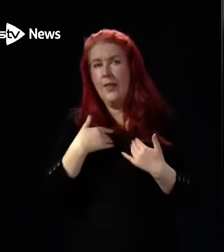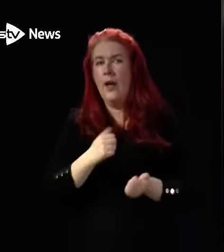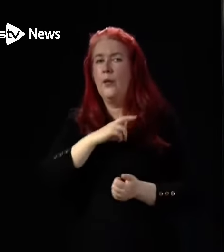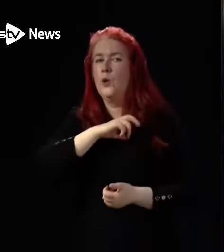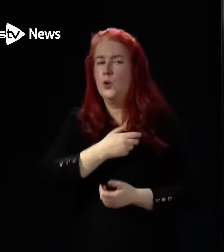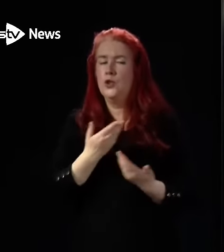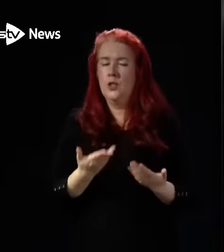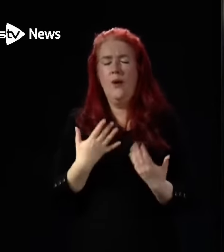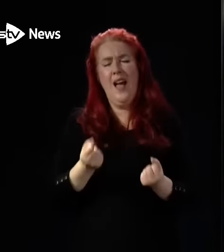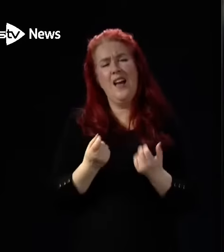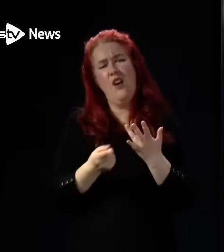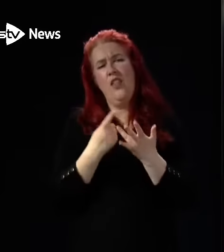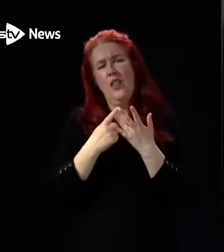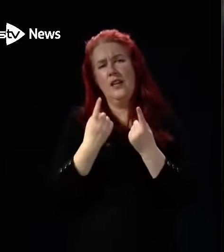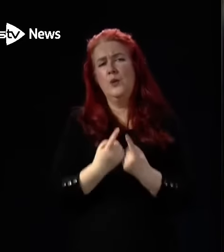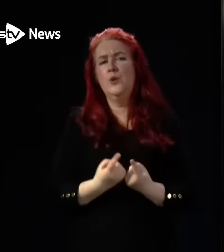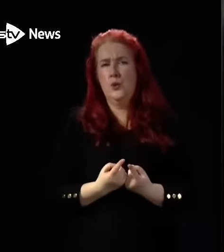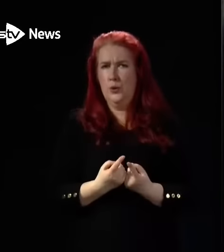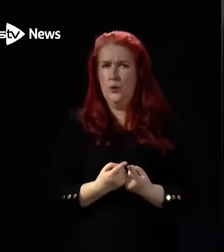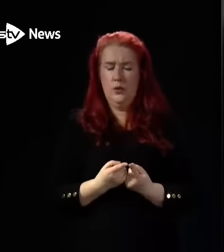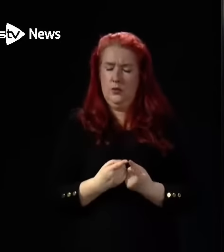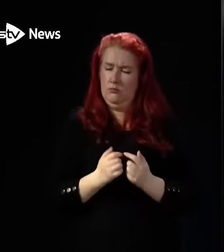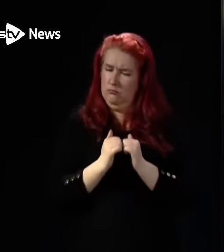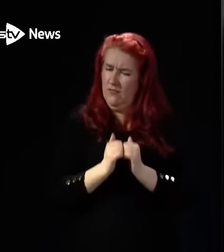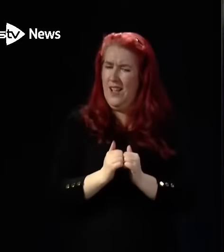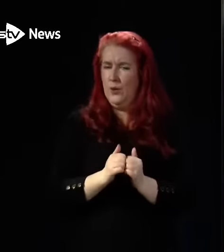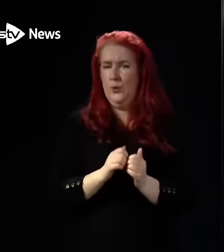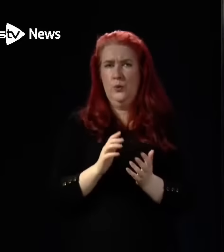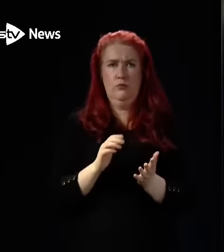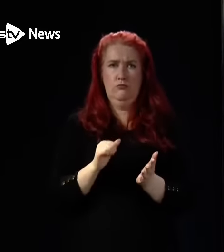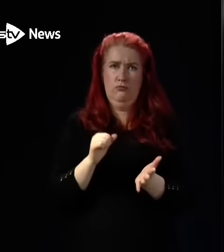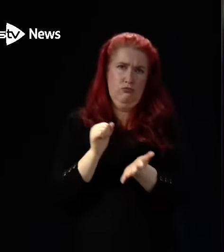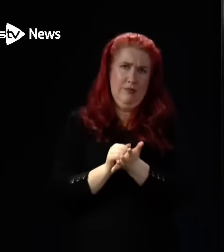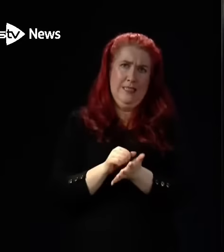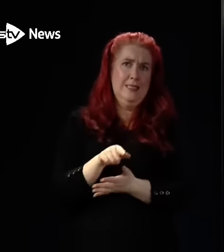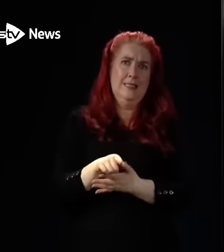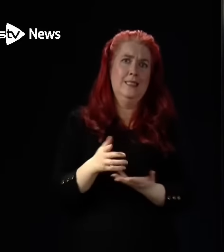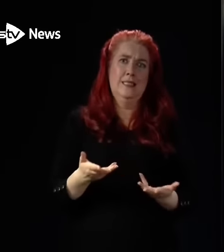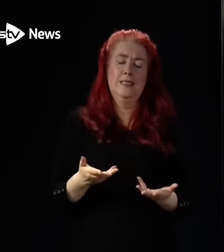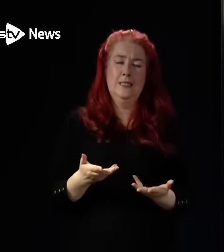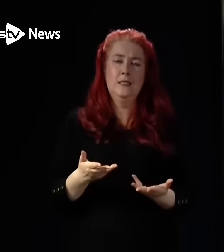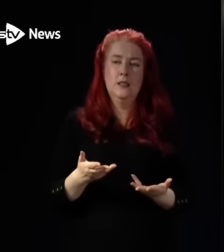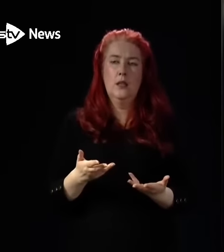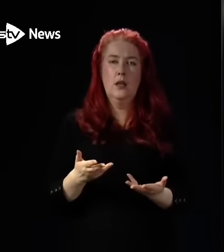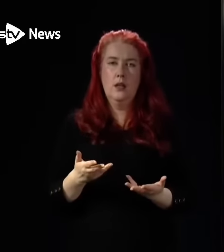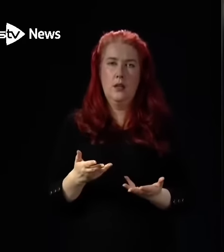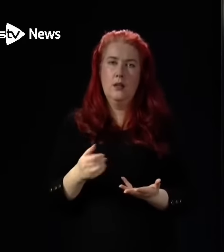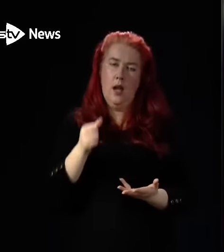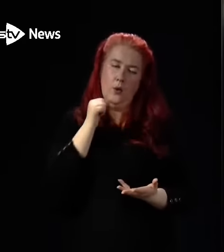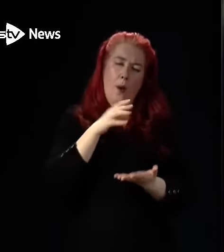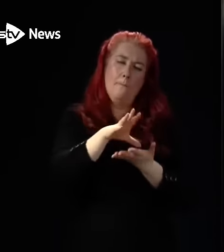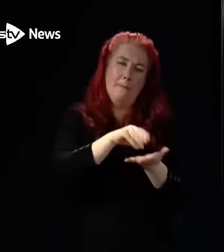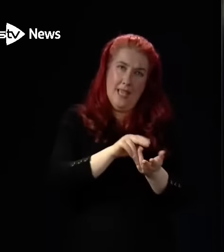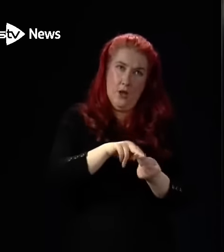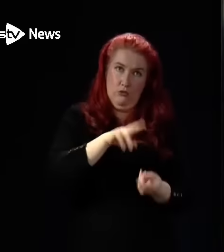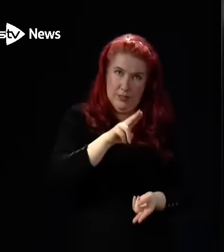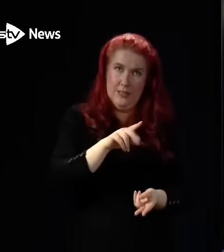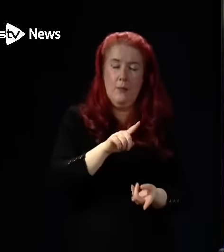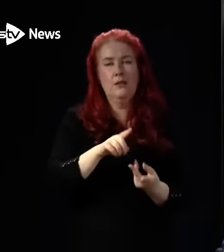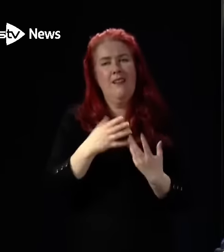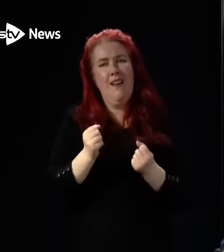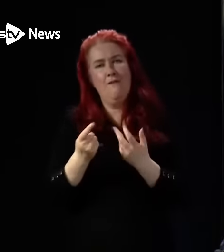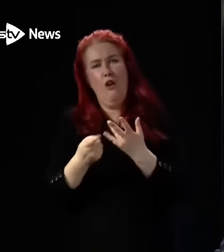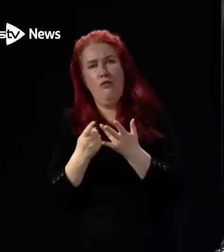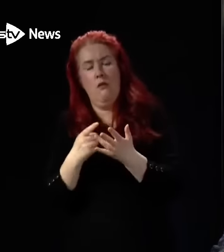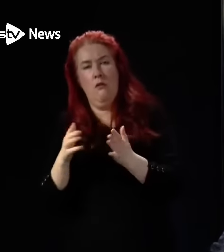There are other issues that are very valid and relevant that are aside from headline pay increases in terms